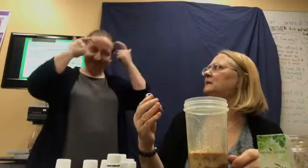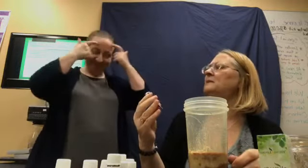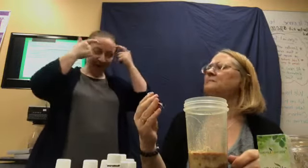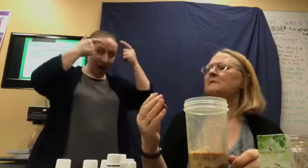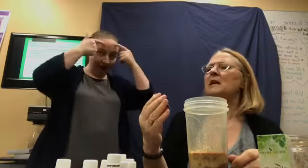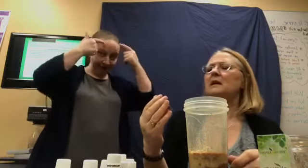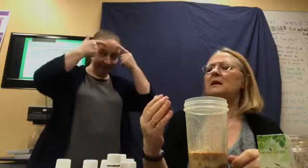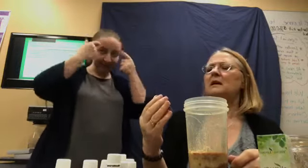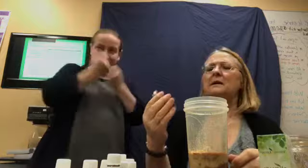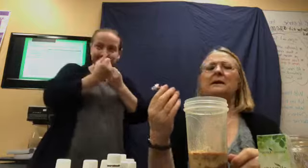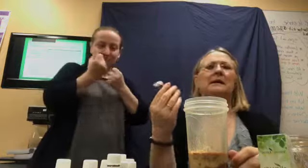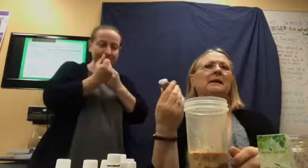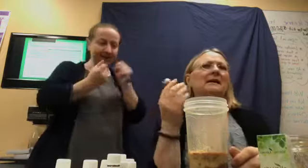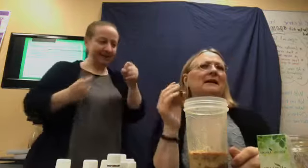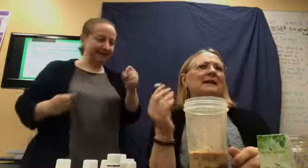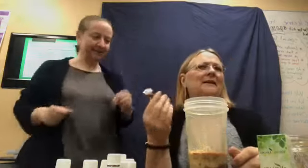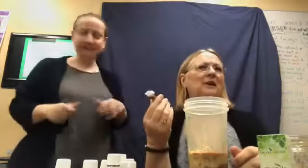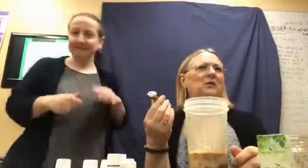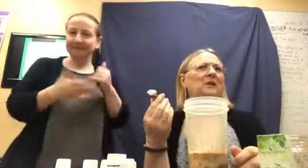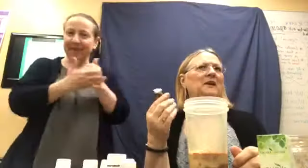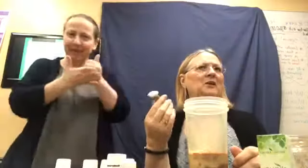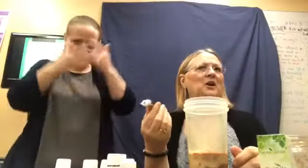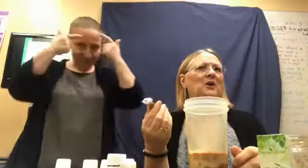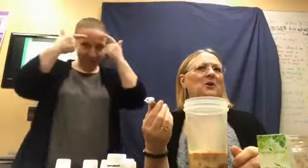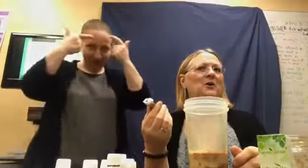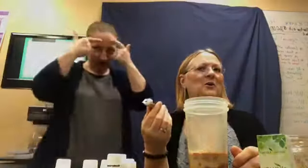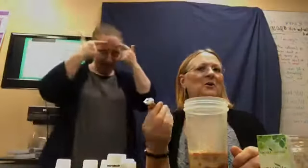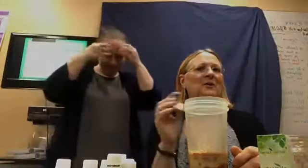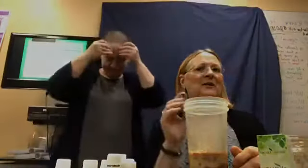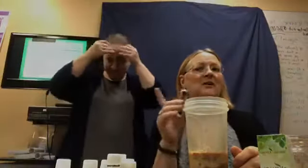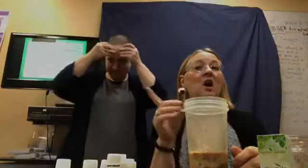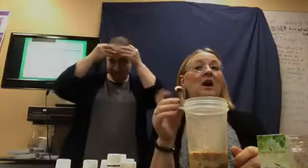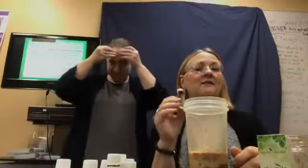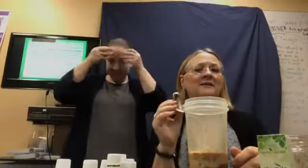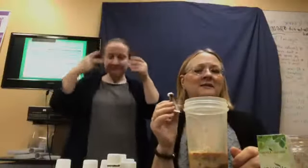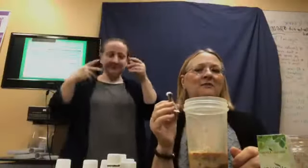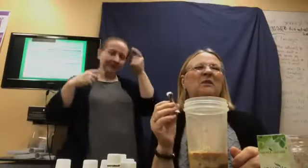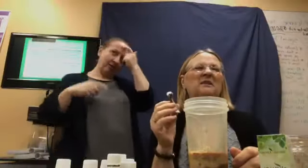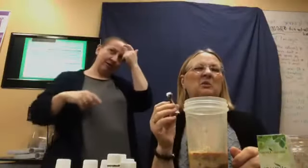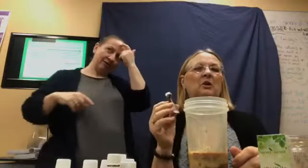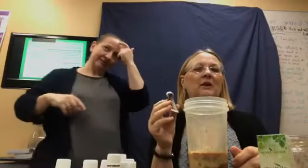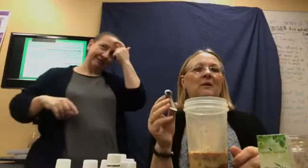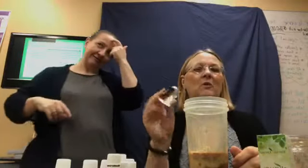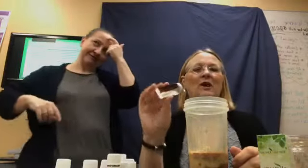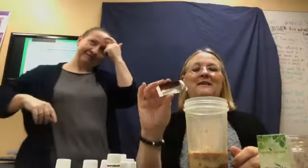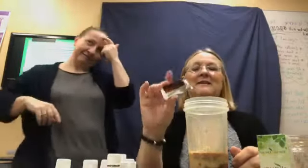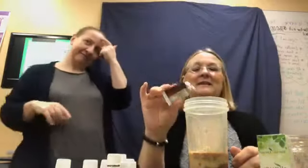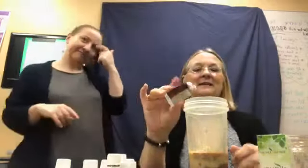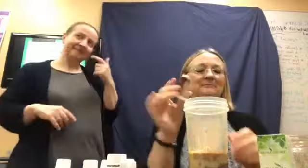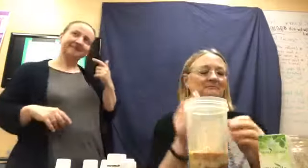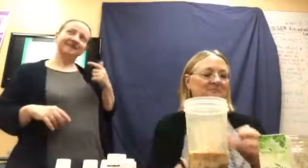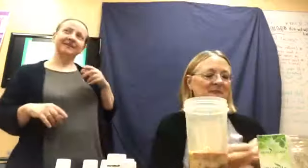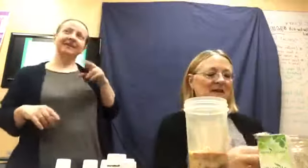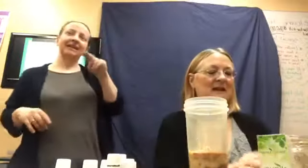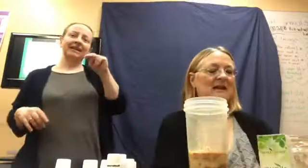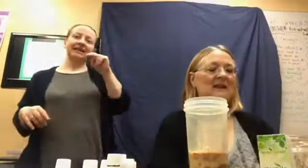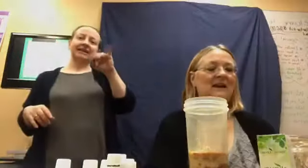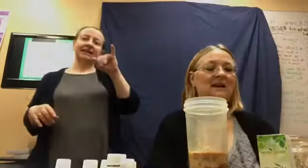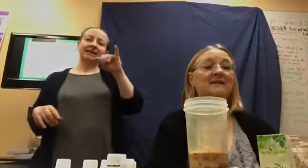Cognitive support. Yes. There we go. Cognitive was the word I wanted. And, it